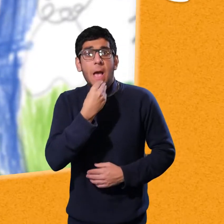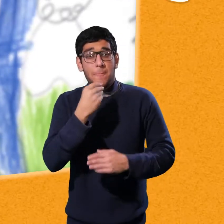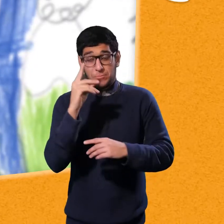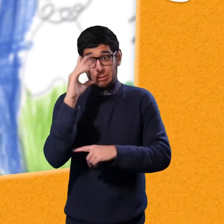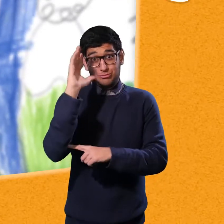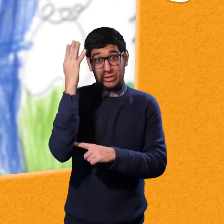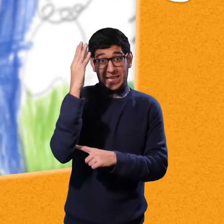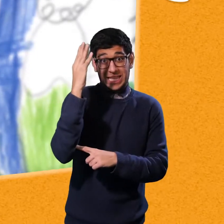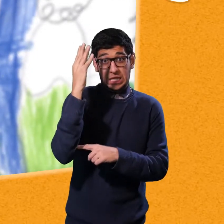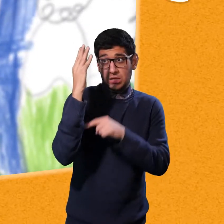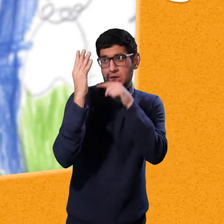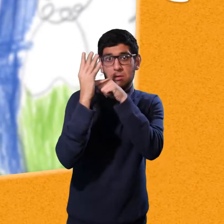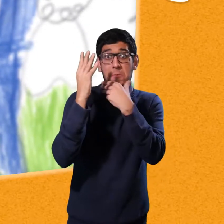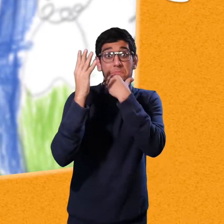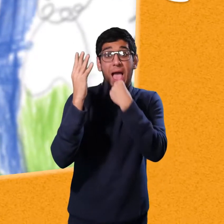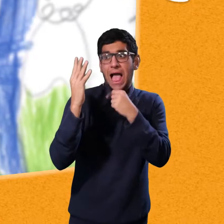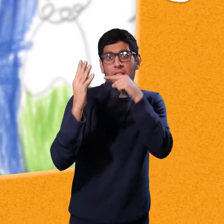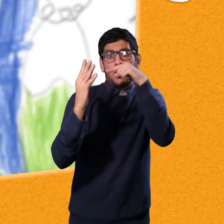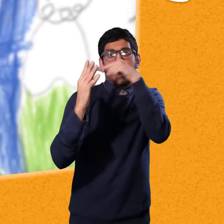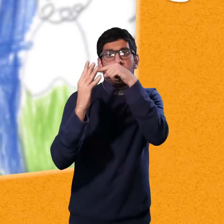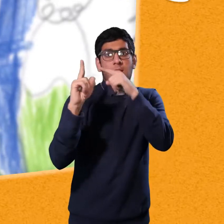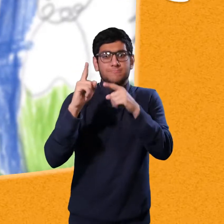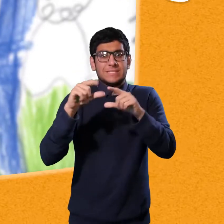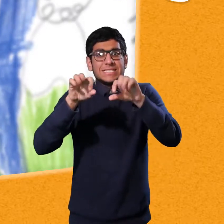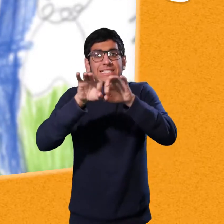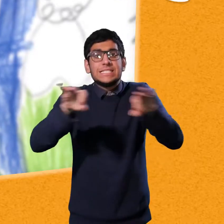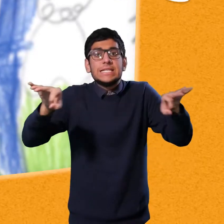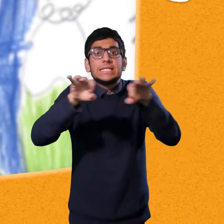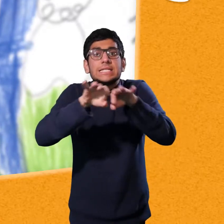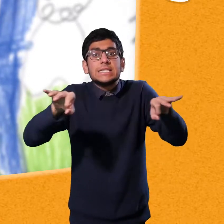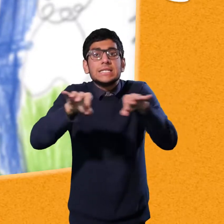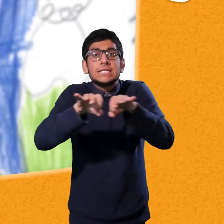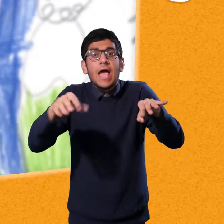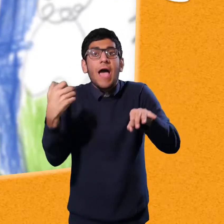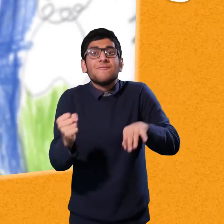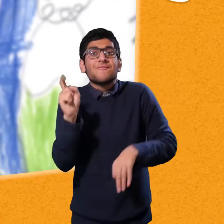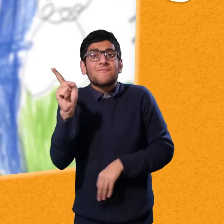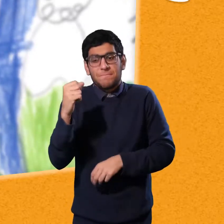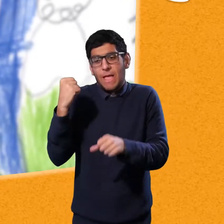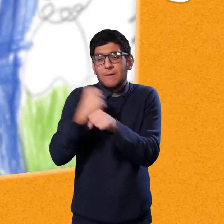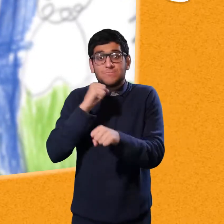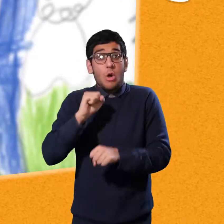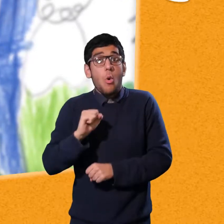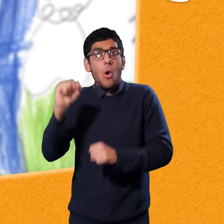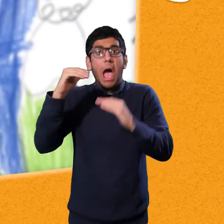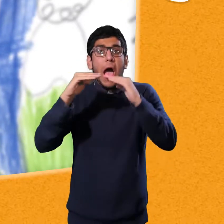a man. He had a tree house and he was standing in his tree house with loads of sticks.